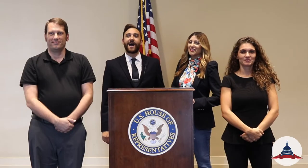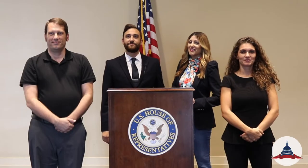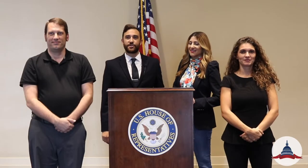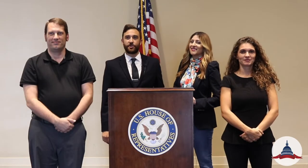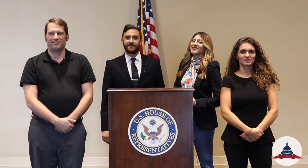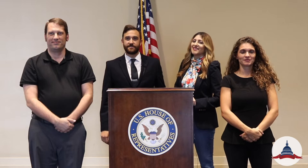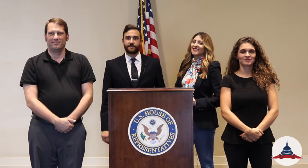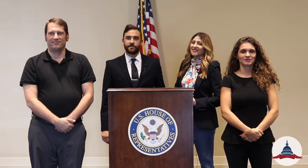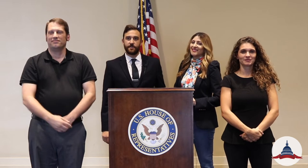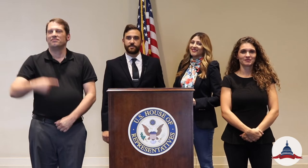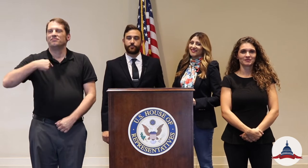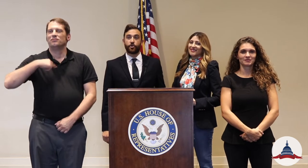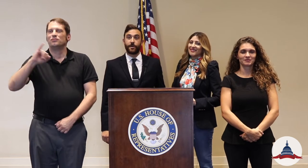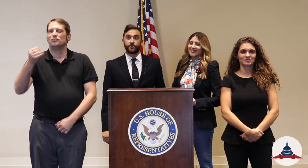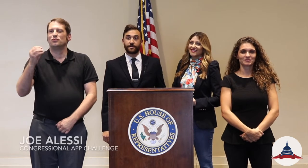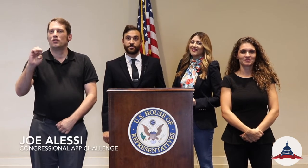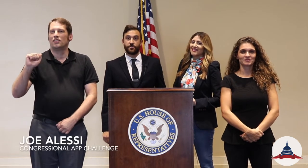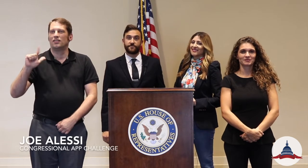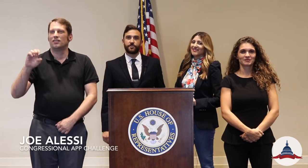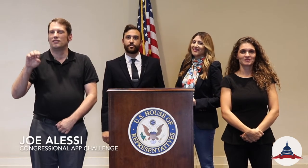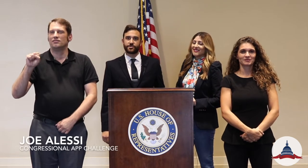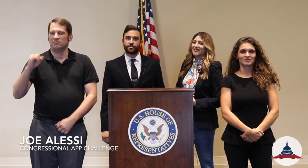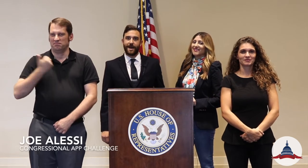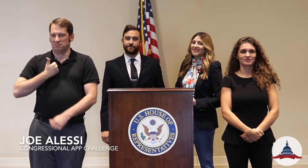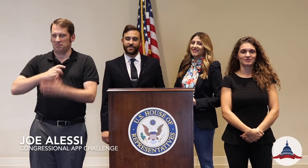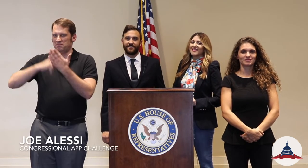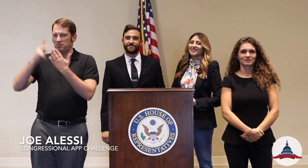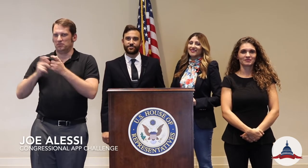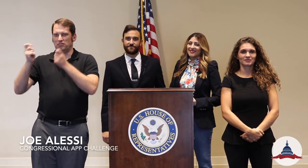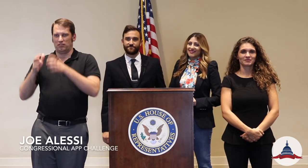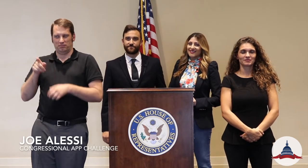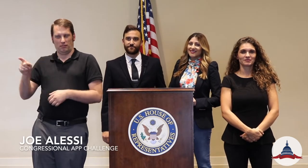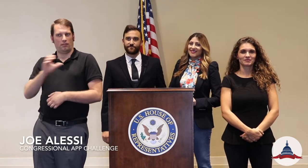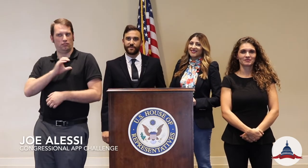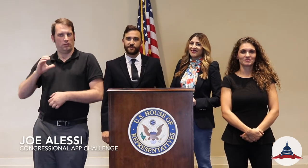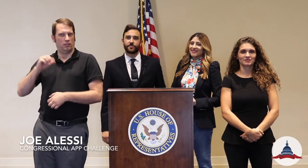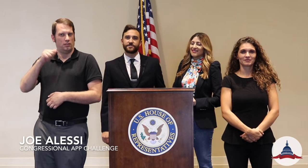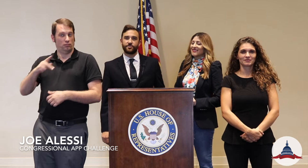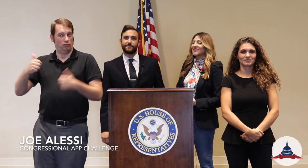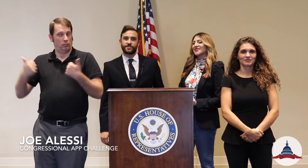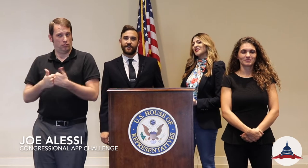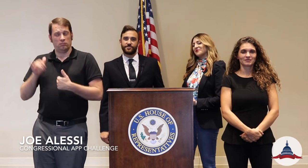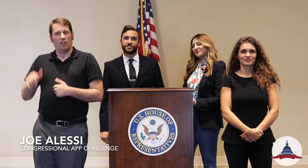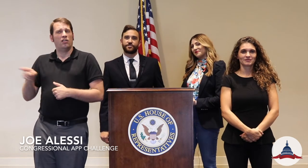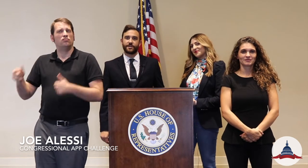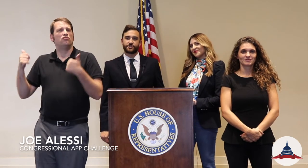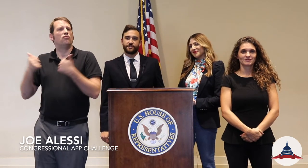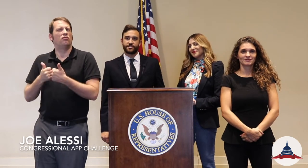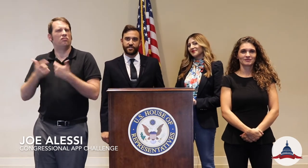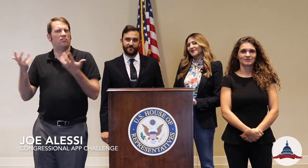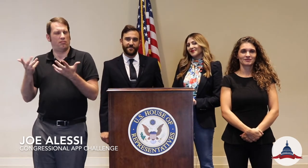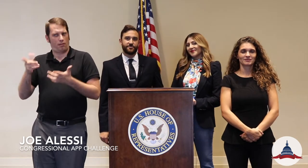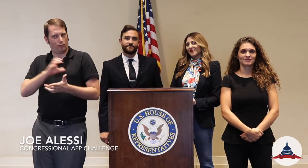I'm Joe Alessi, the program director of the Congressional App Challenge. The Congressional App Challenge is a